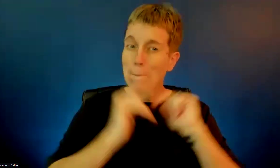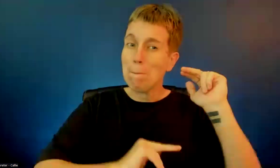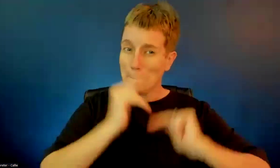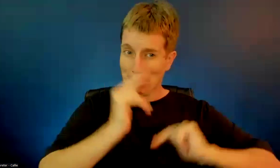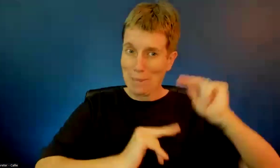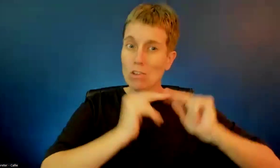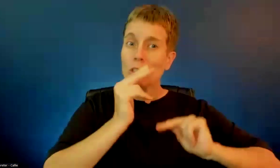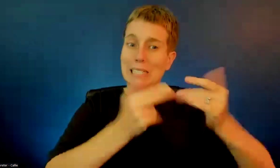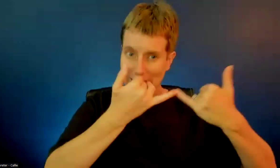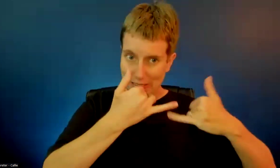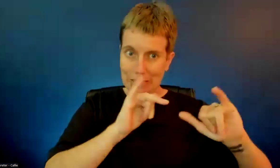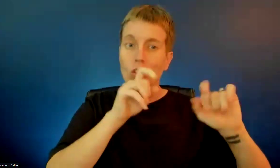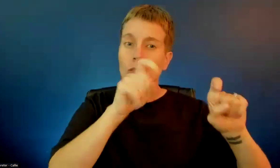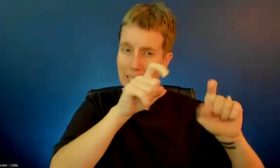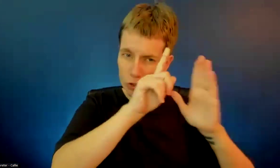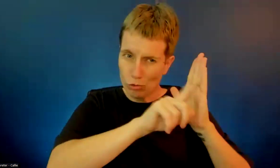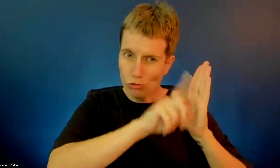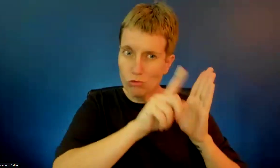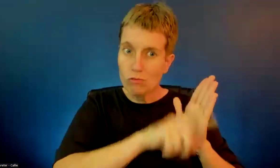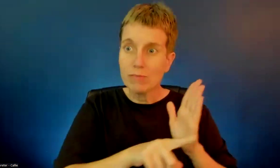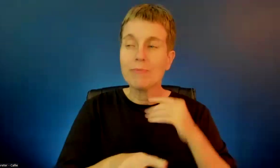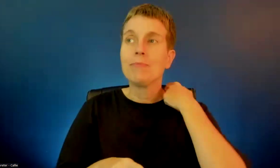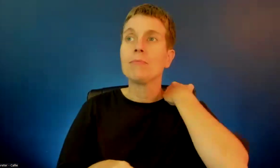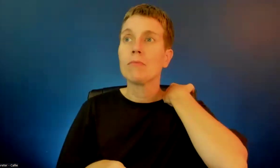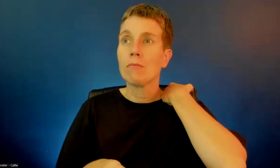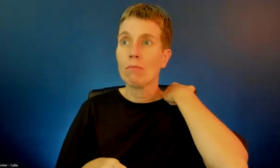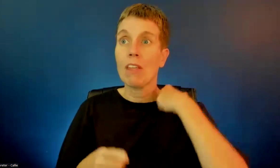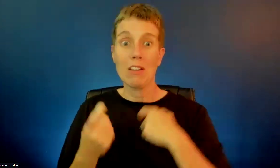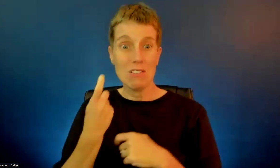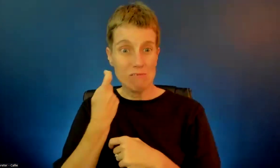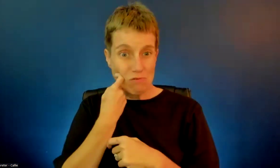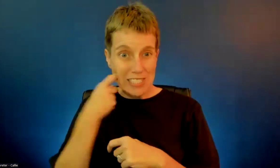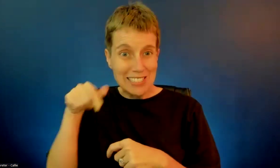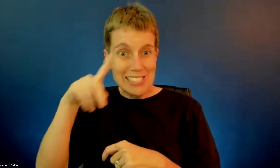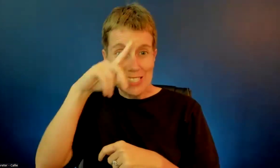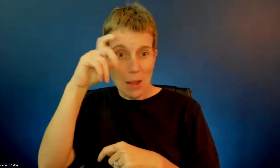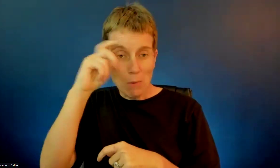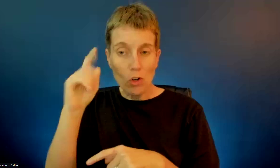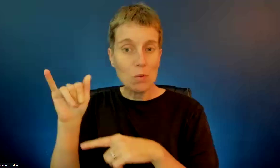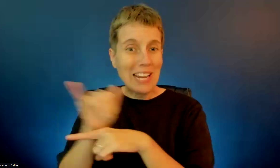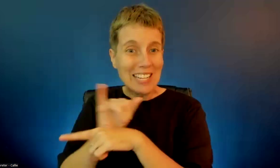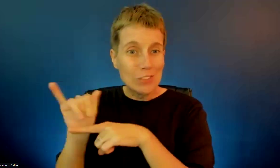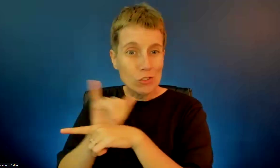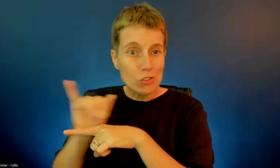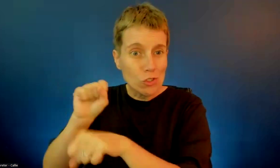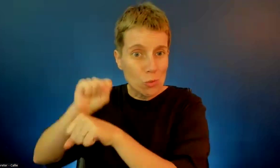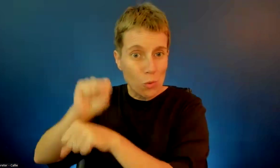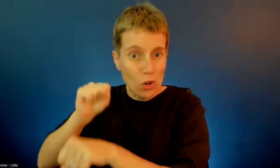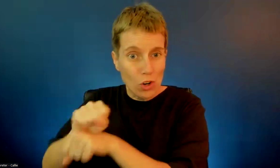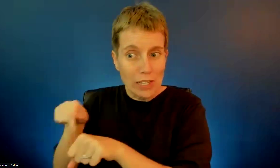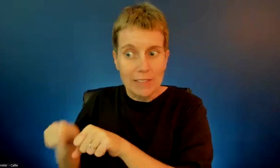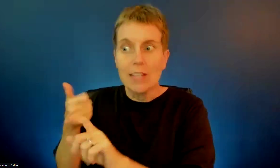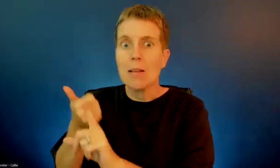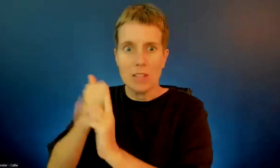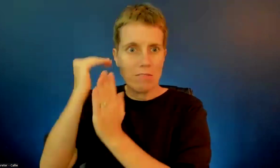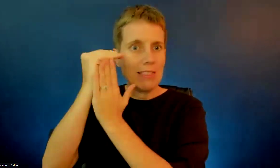the other ones in the city. I ended up with an intern this summer, and he put together a great list of city properties.